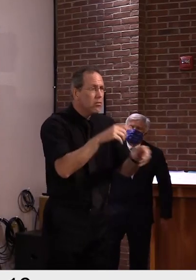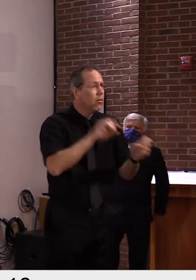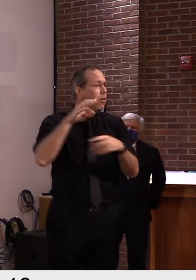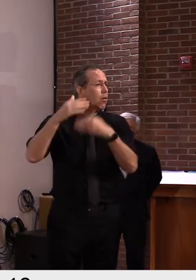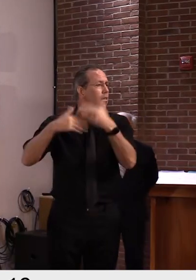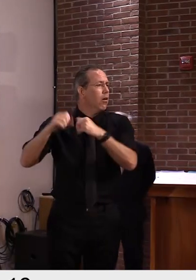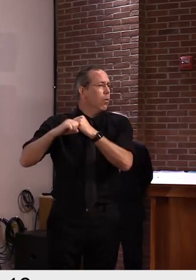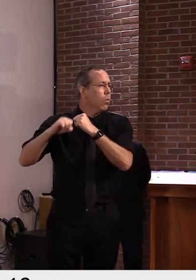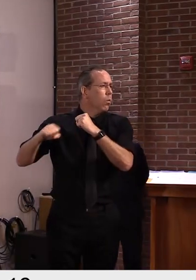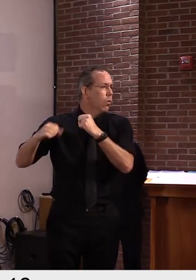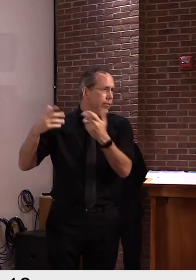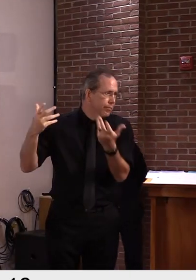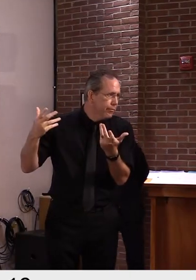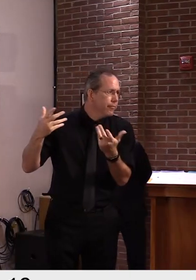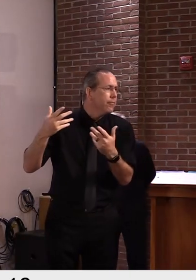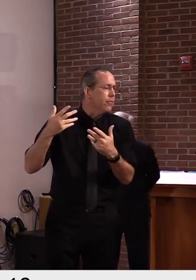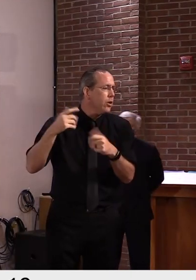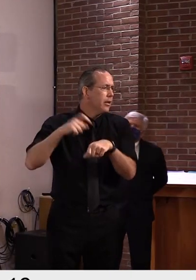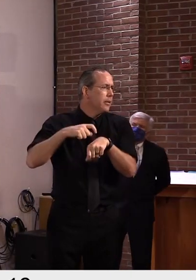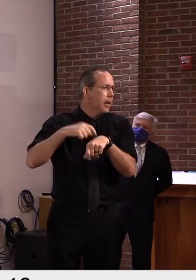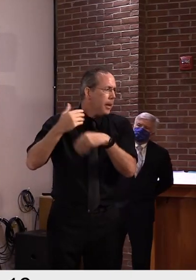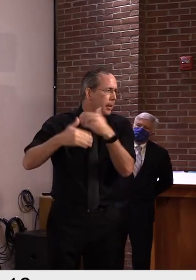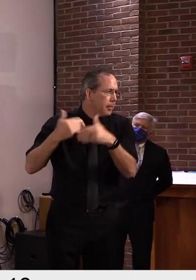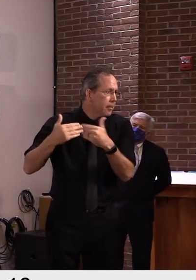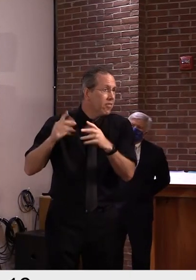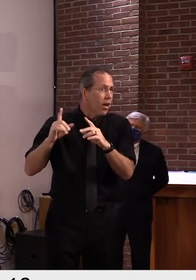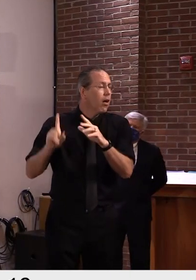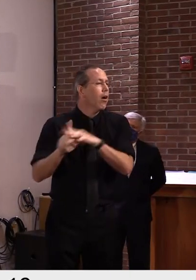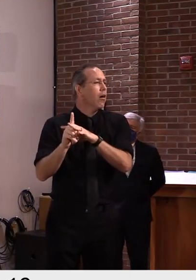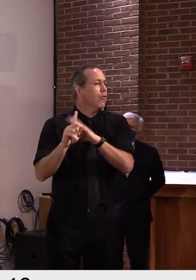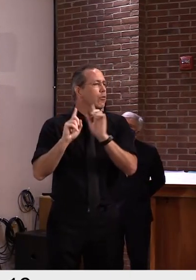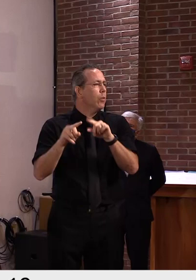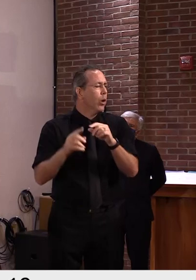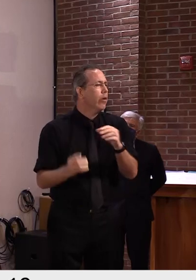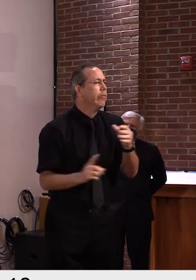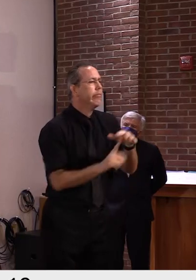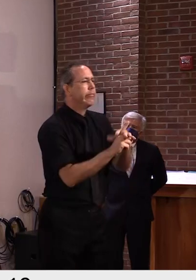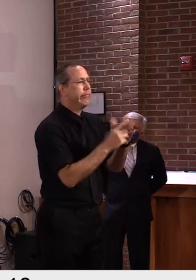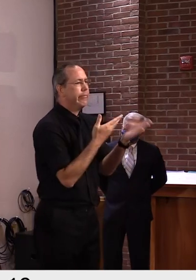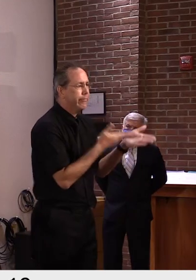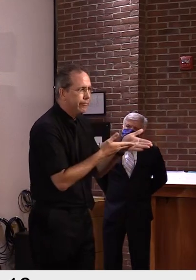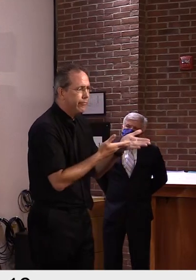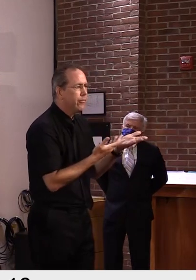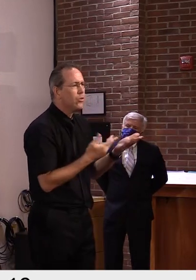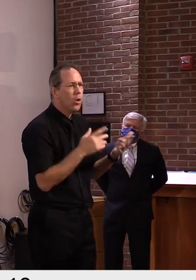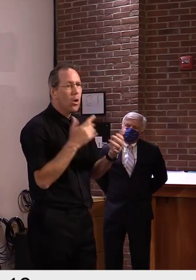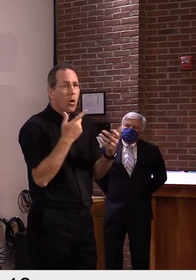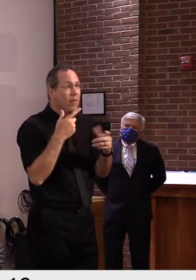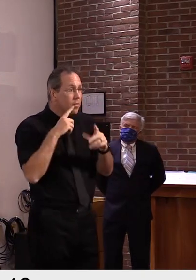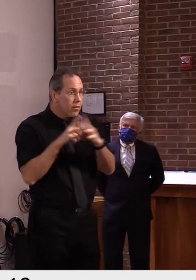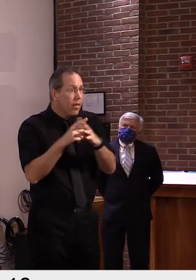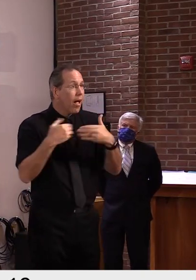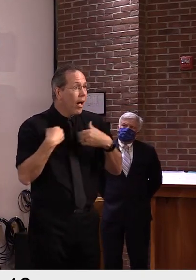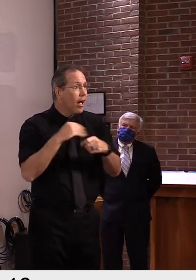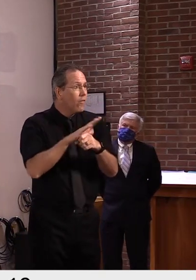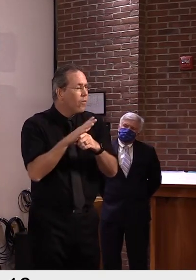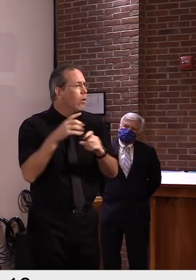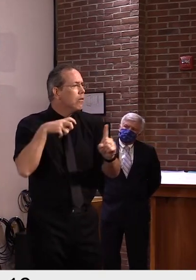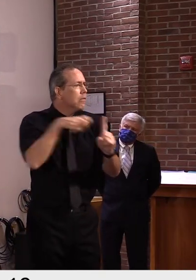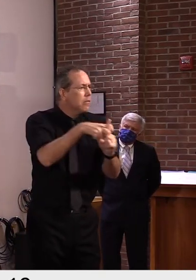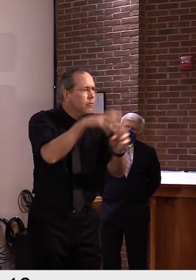to know more about. Uh, by the time we talk about them early in the morning. Uh, that's ongoing as the morning evolves.